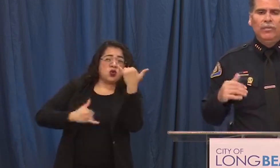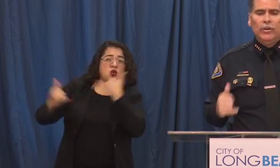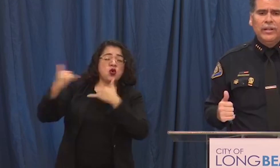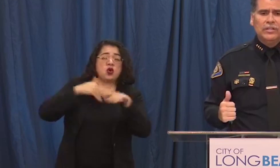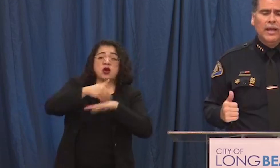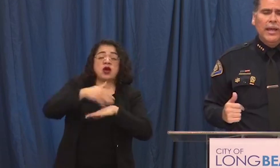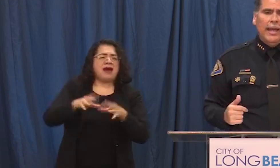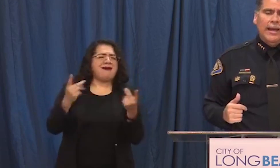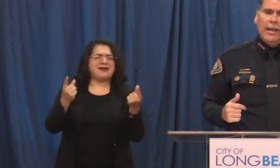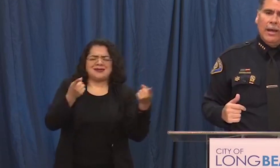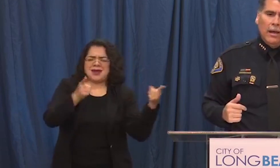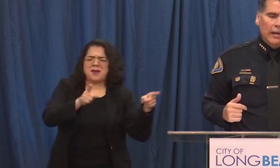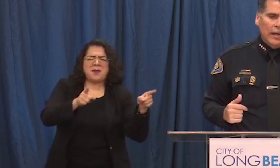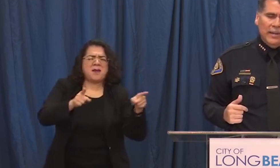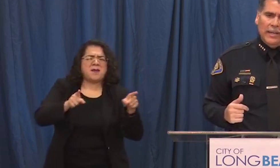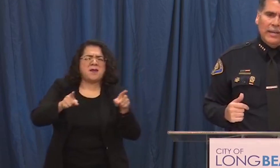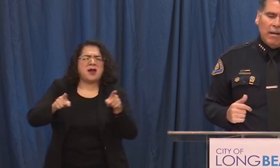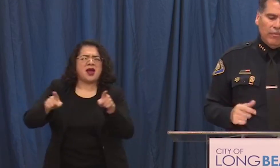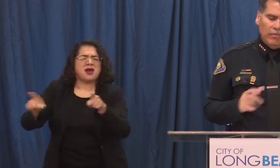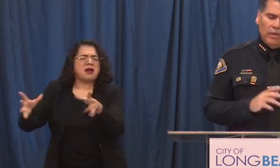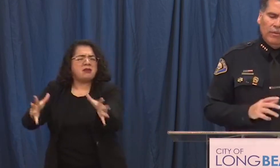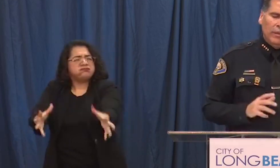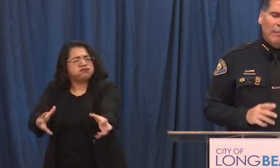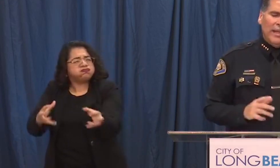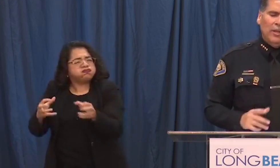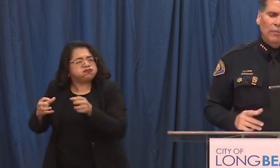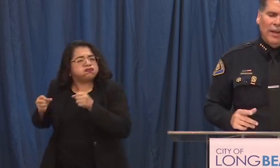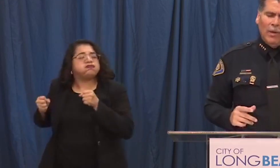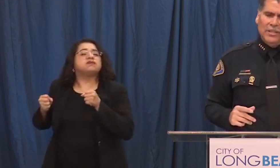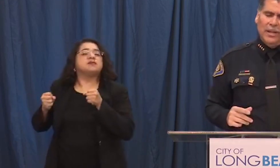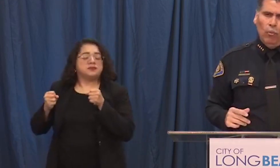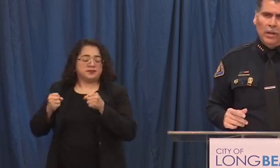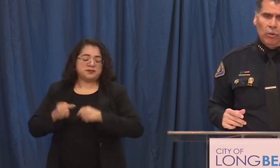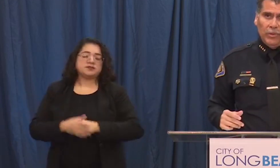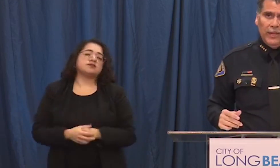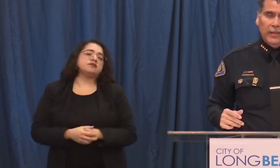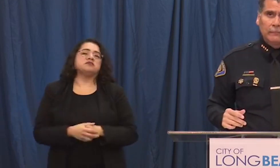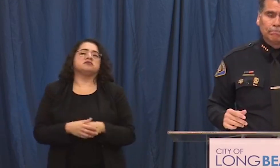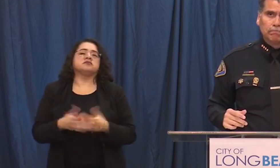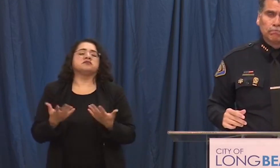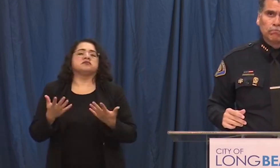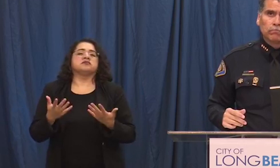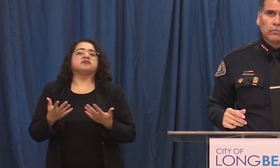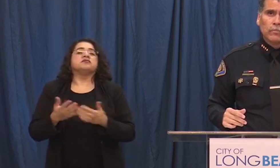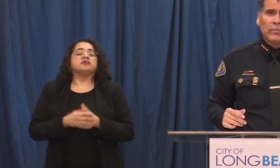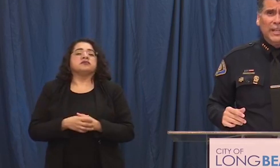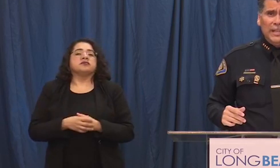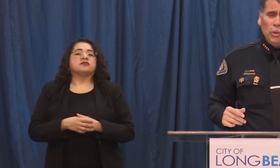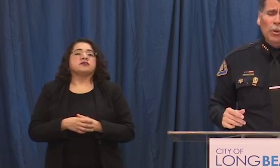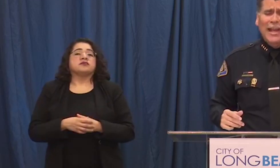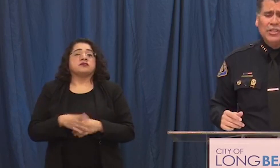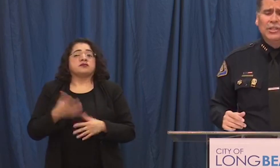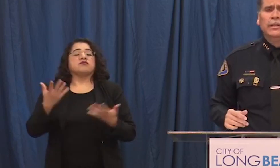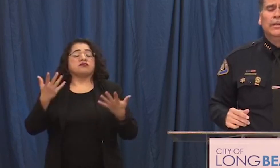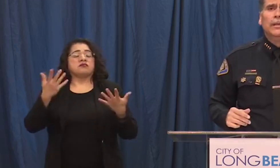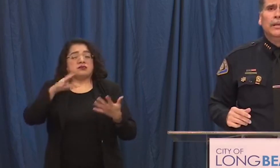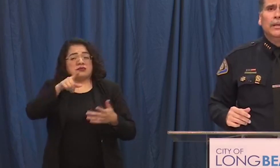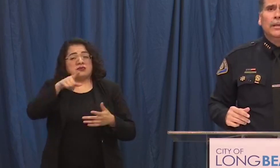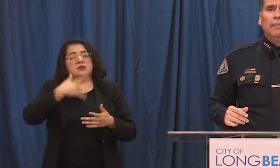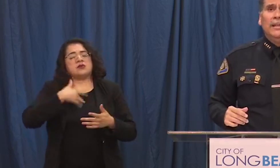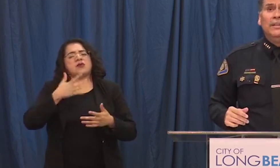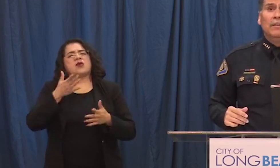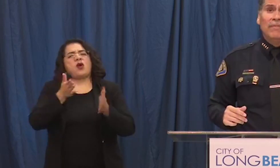happening furious and uh I'm gonna get off the the mic here but I want to say one more thing can you imagine